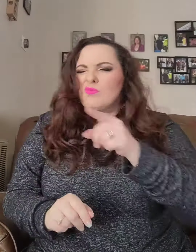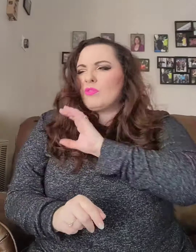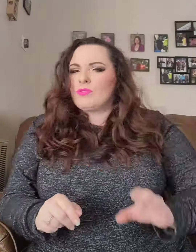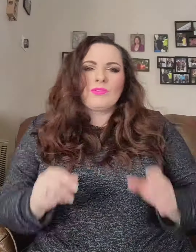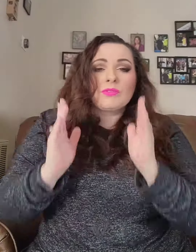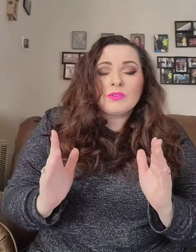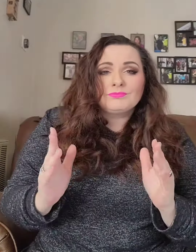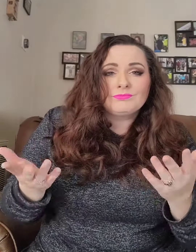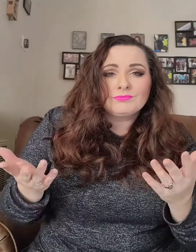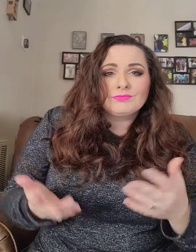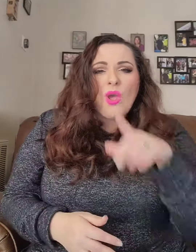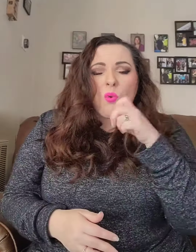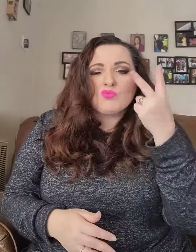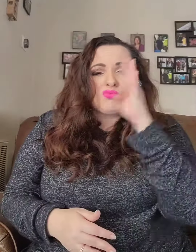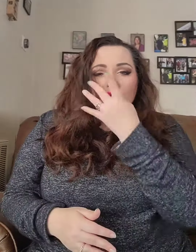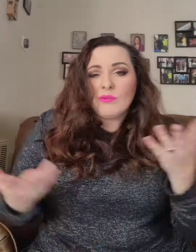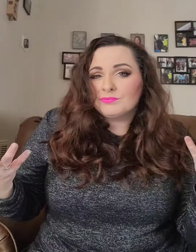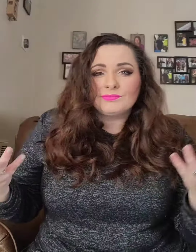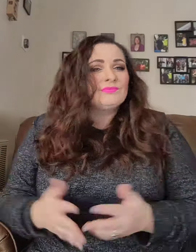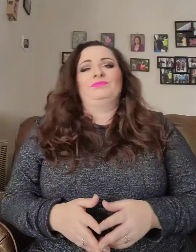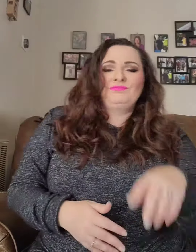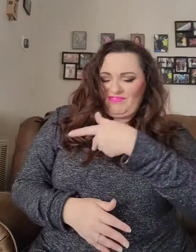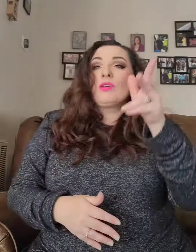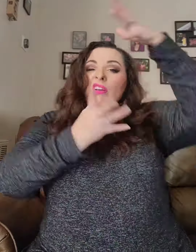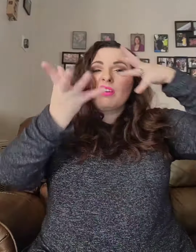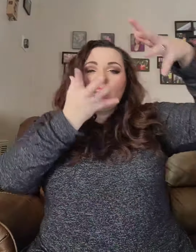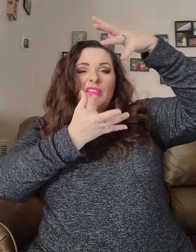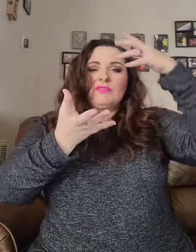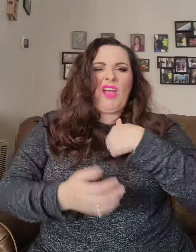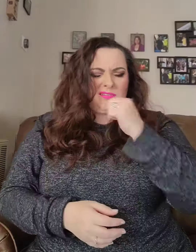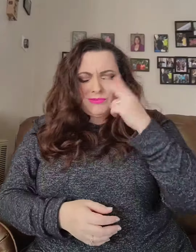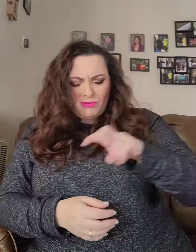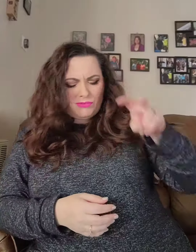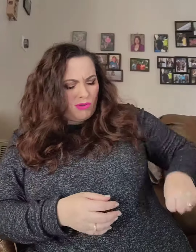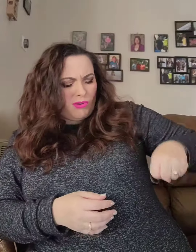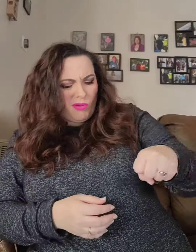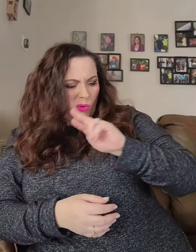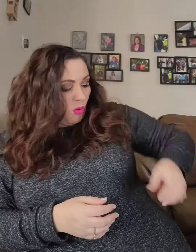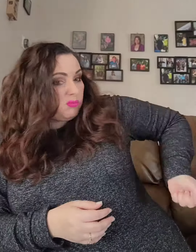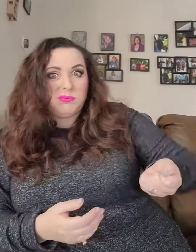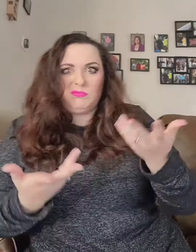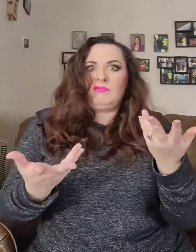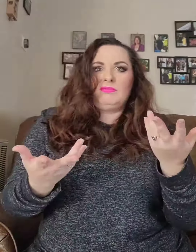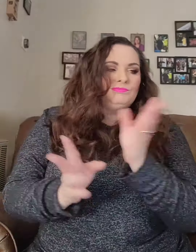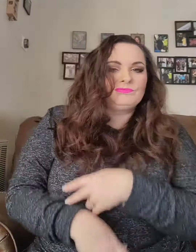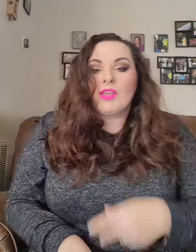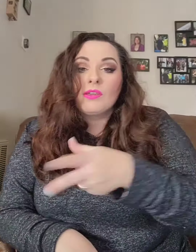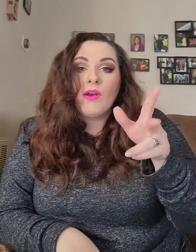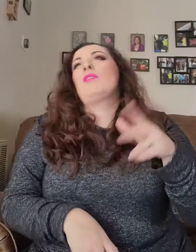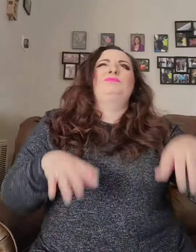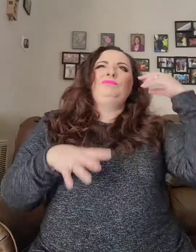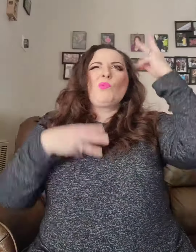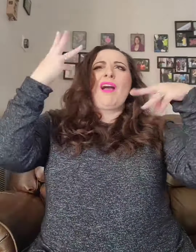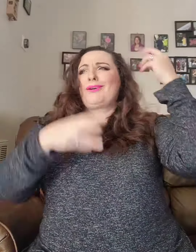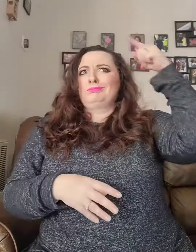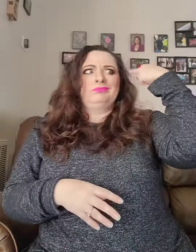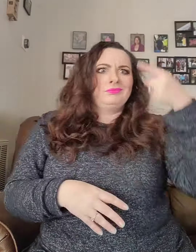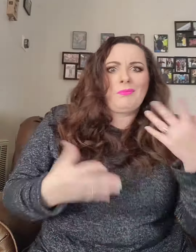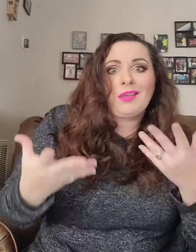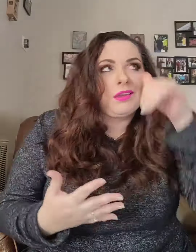really Christian? Y'all so two-faced Y'all be really tripping and I don't even see a suitcase or no luggage Y'all be bugging, must be really sipping on something If y